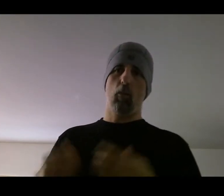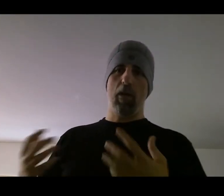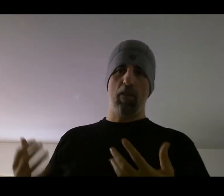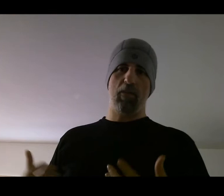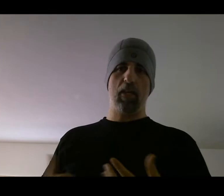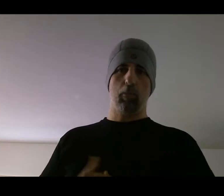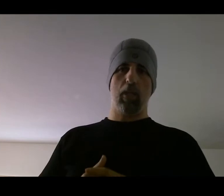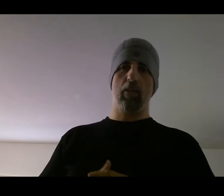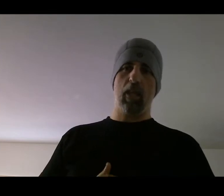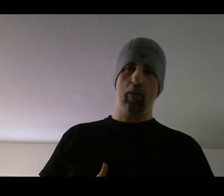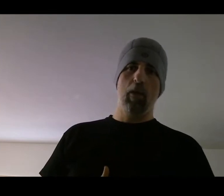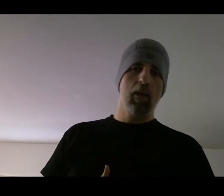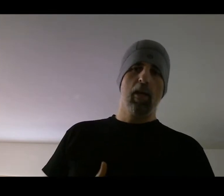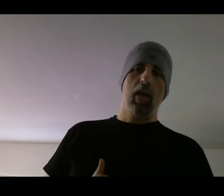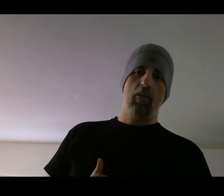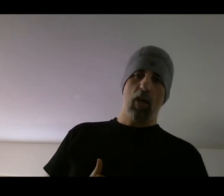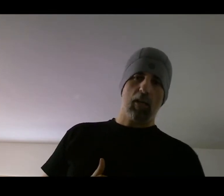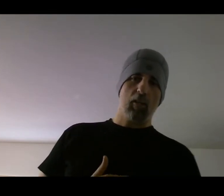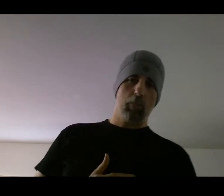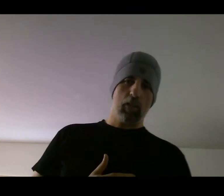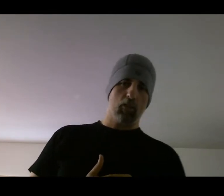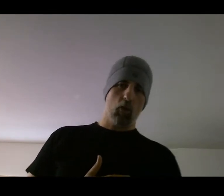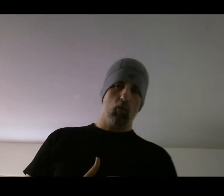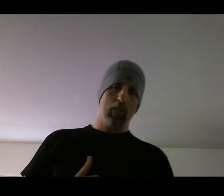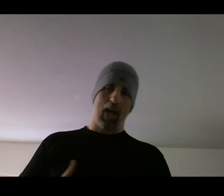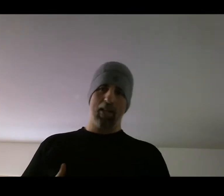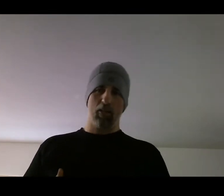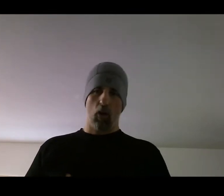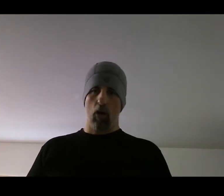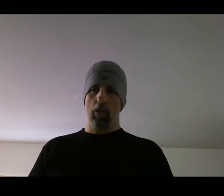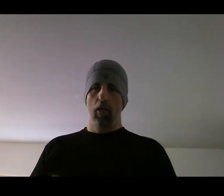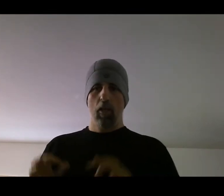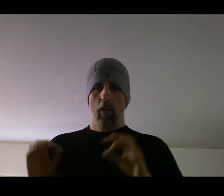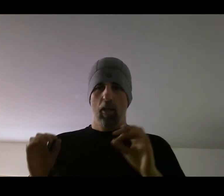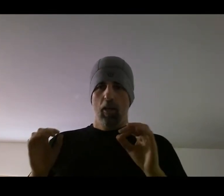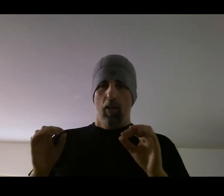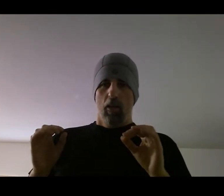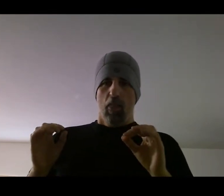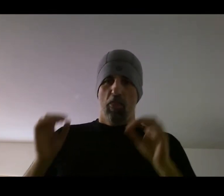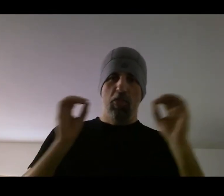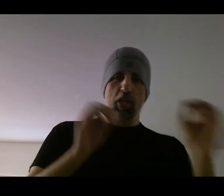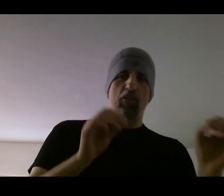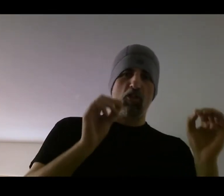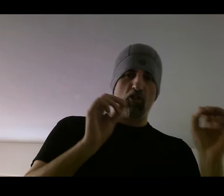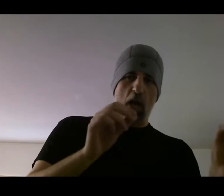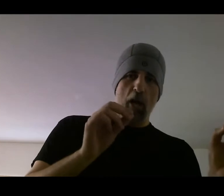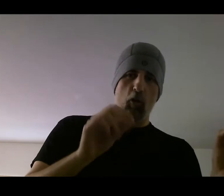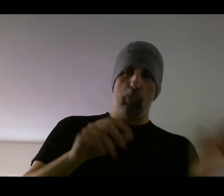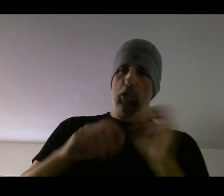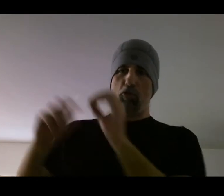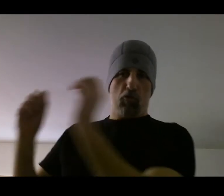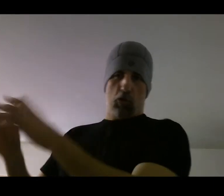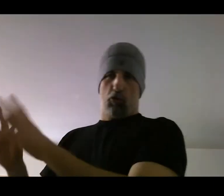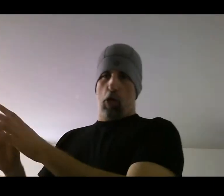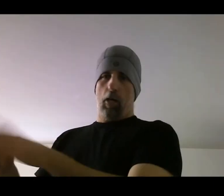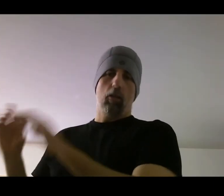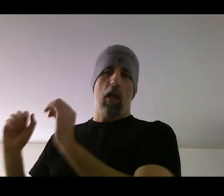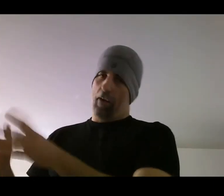the way that they can play the game. And they're not going to be so reliant on this style beats this style every